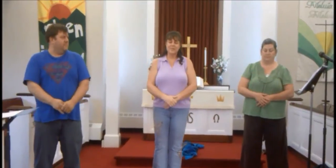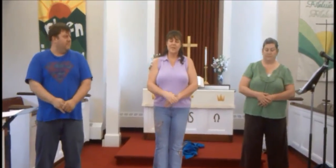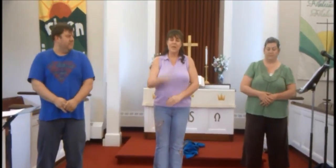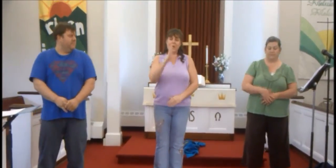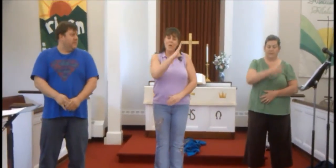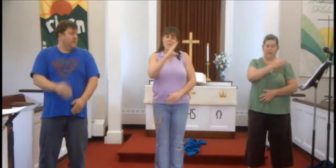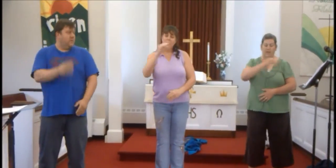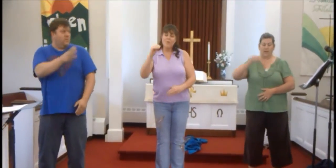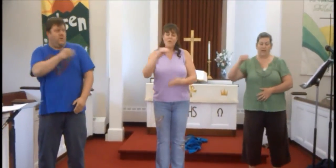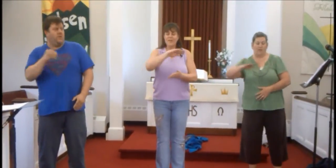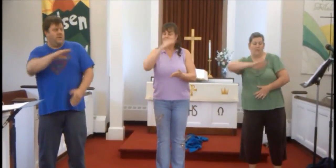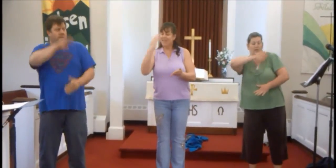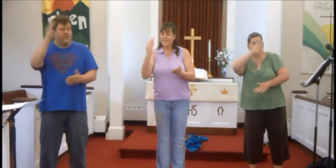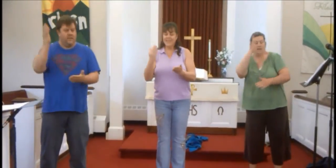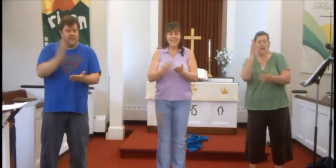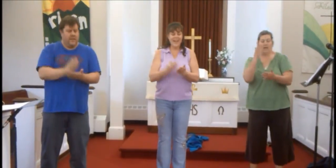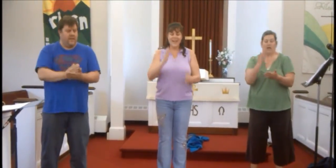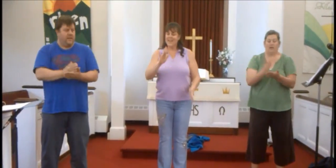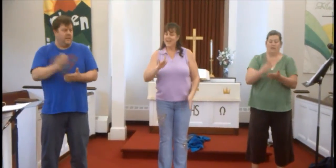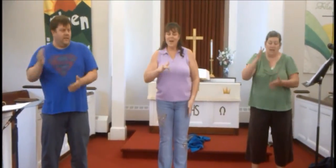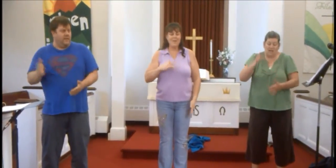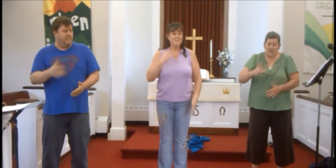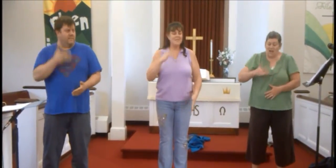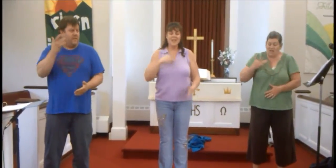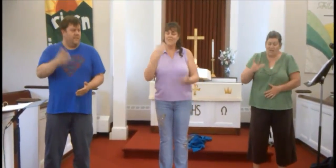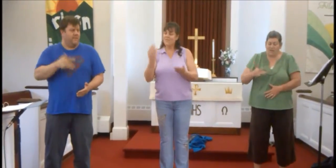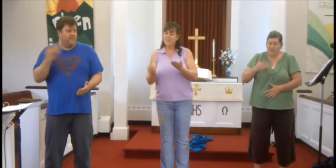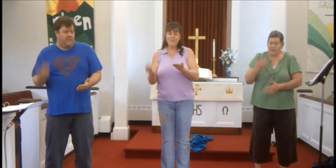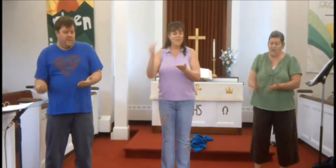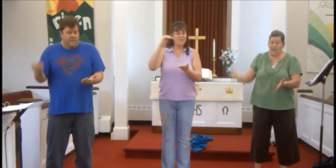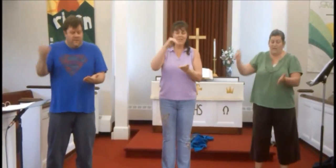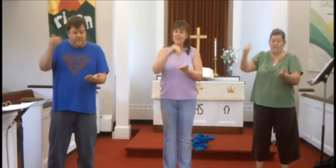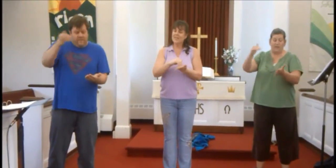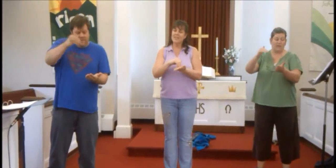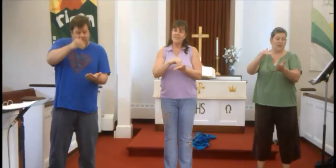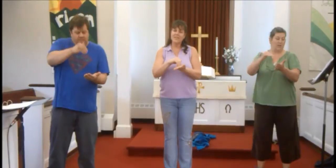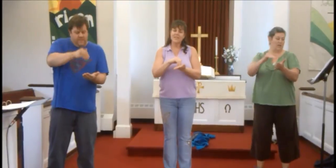broken like I'm never gonna heal,